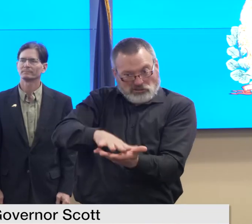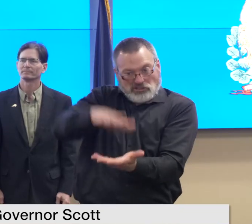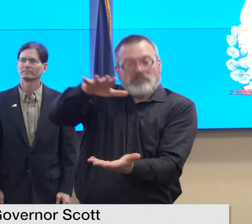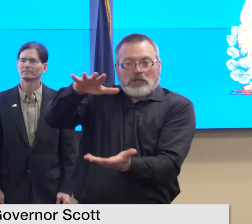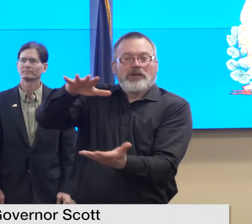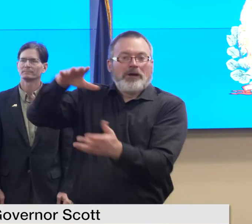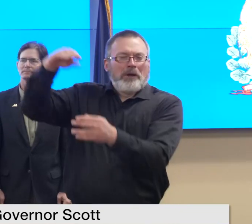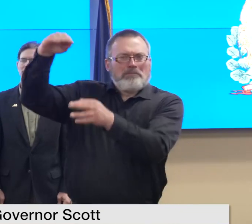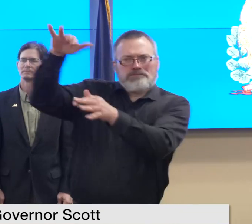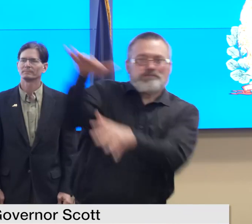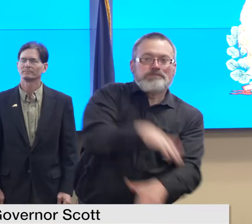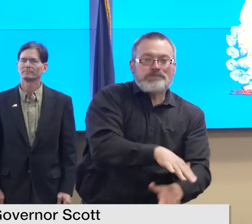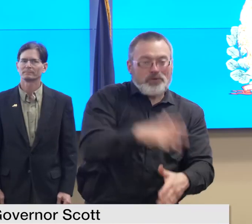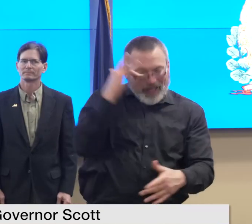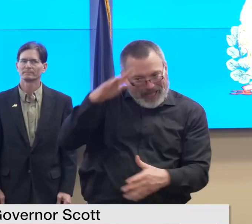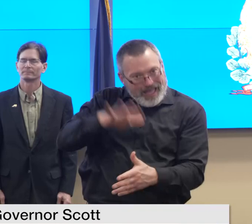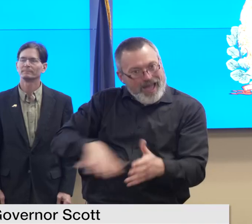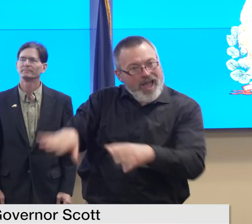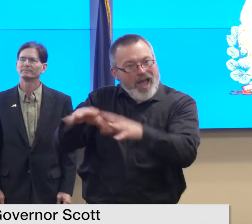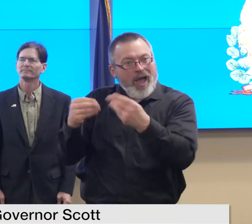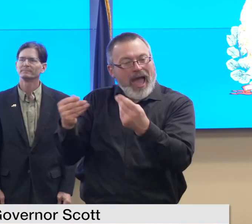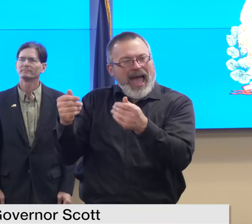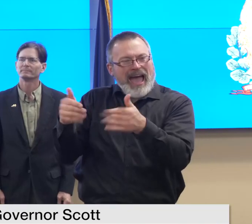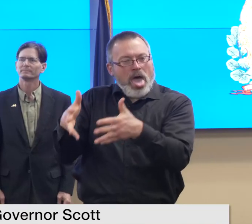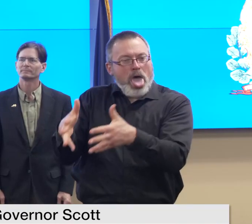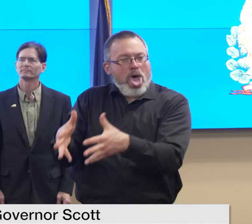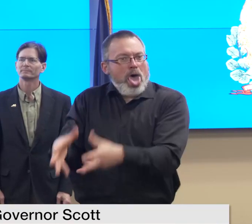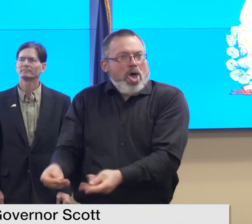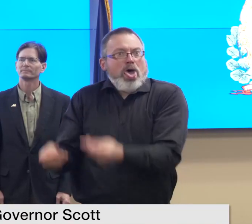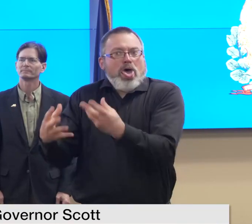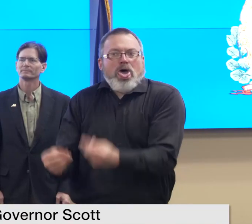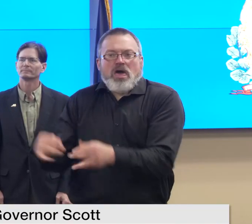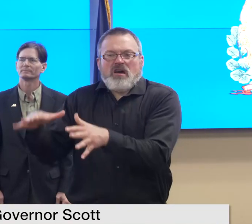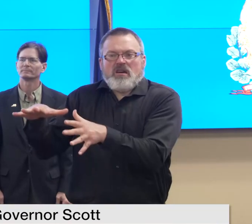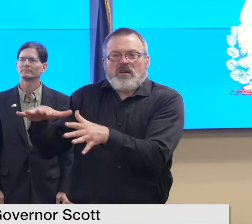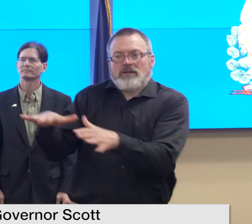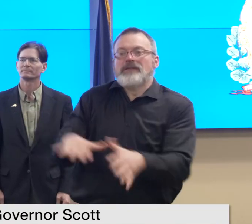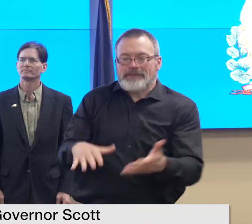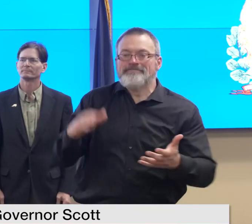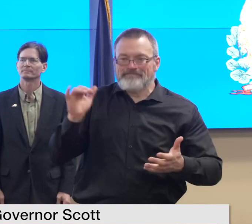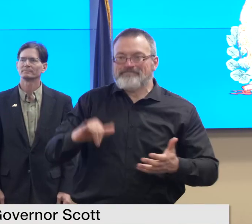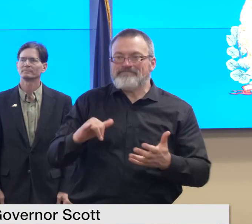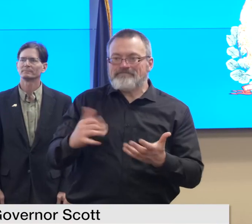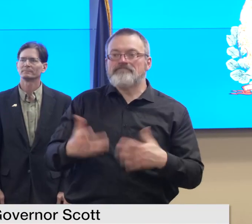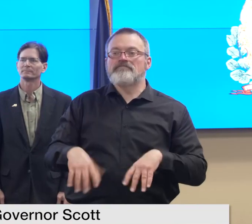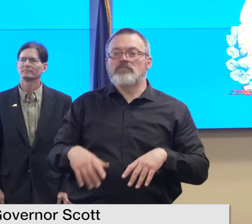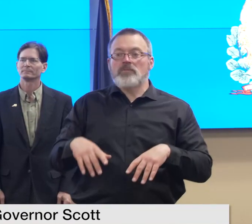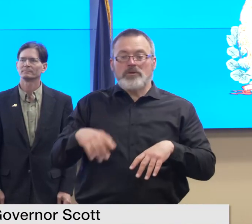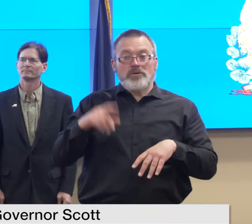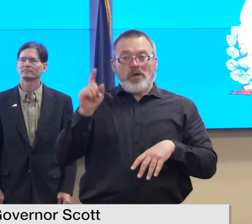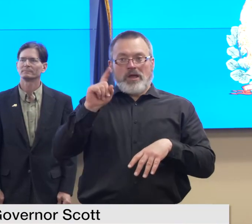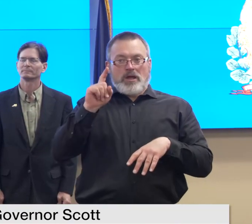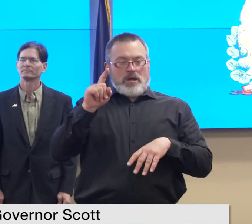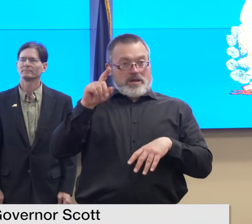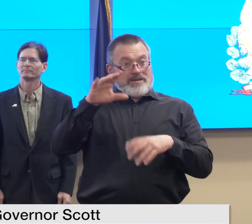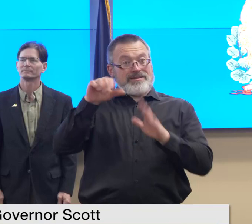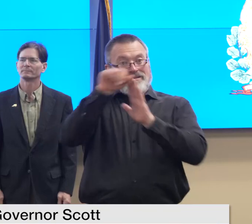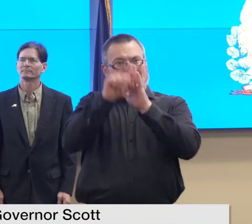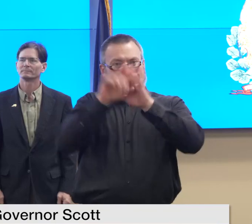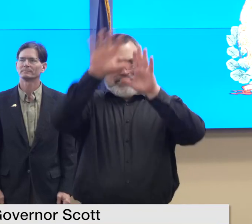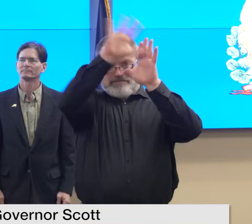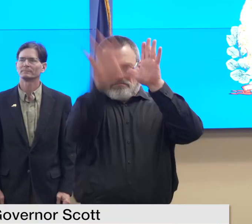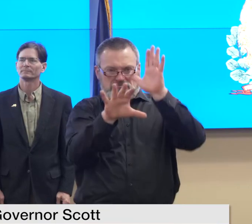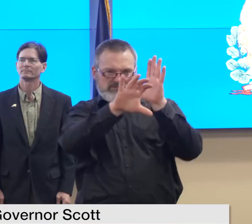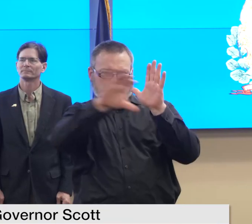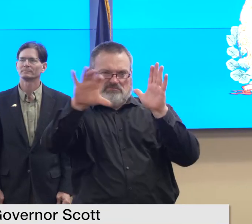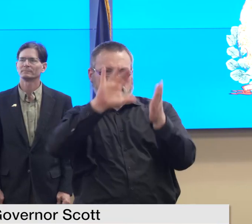the ground is already saturated and so given the amount of rain that much of central vermont experienced over the